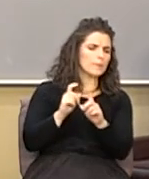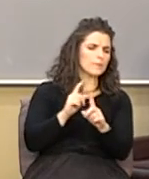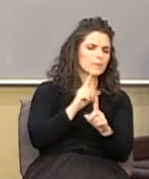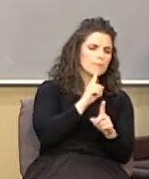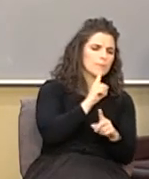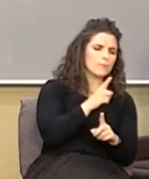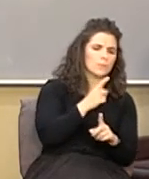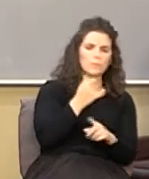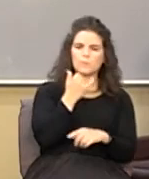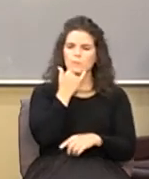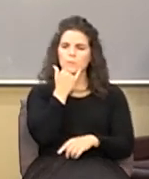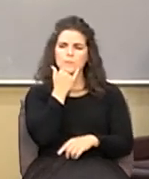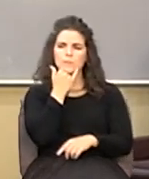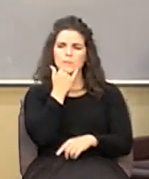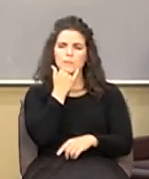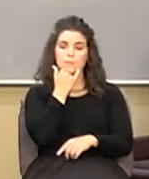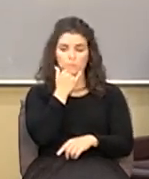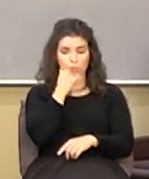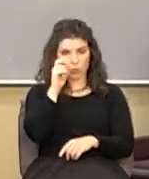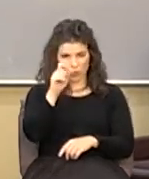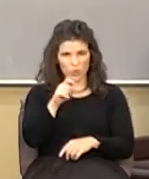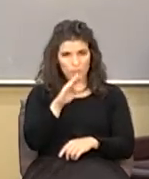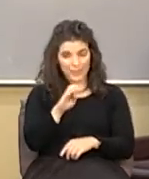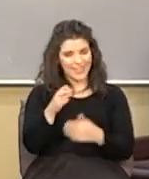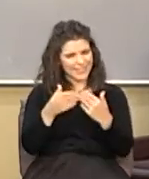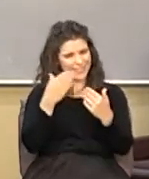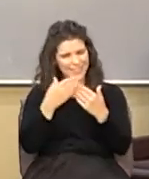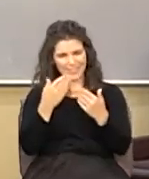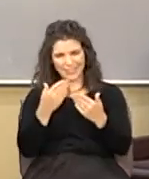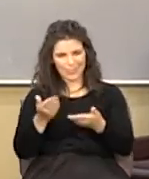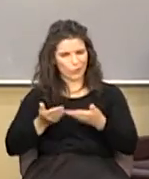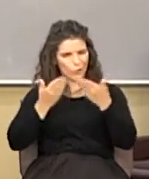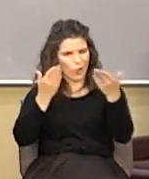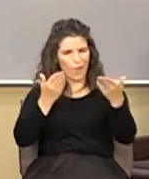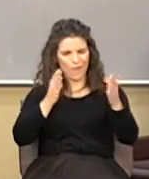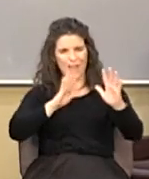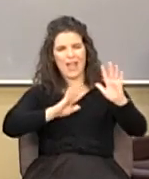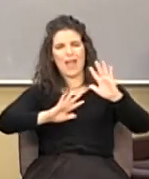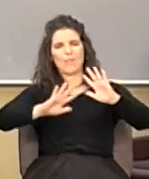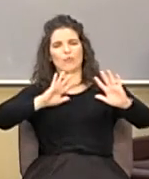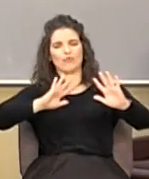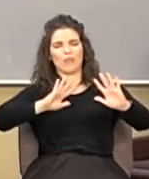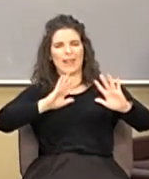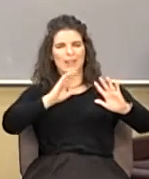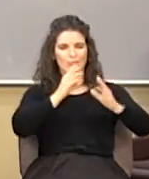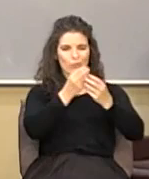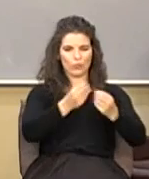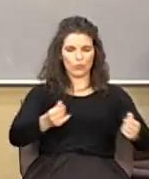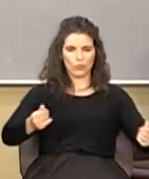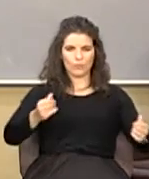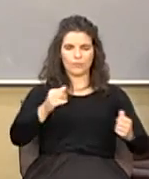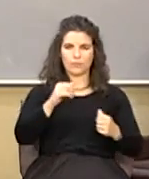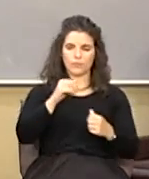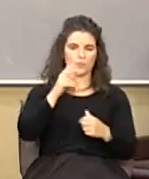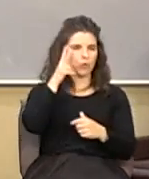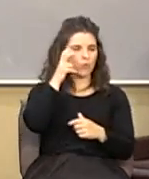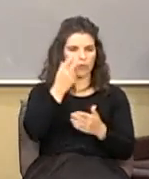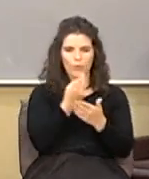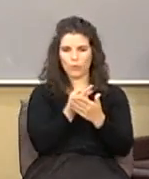it's easy to offer abstract solutions platitudes rhetoric you've heard the last two weeks you've heard